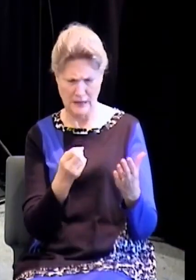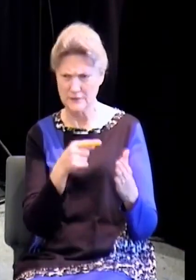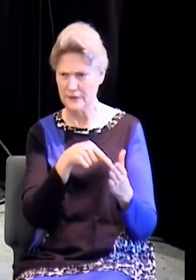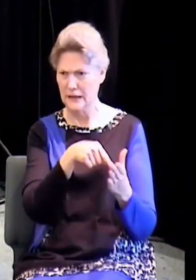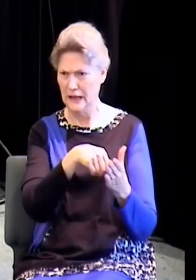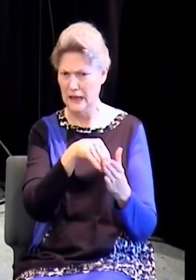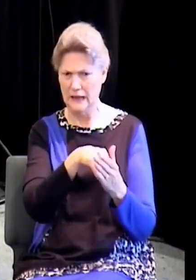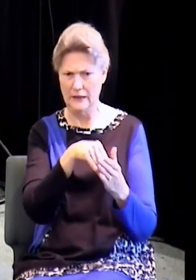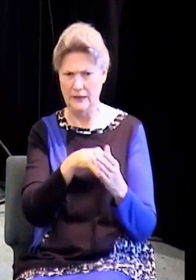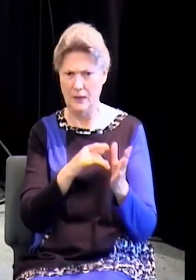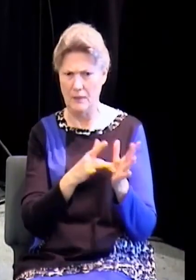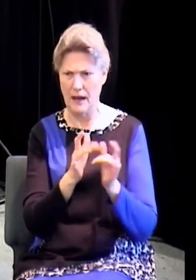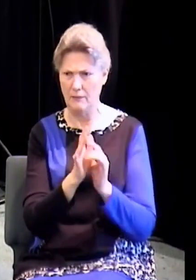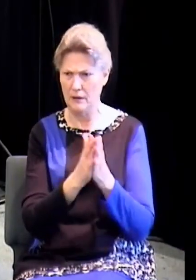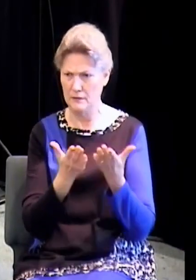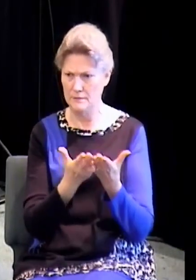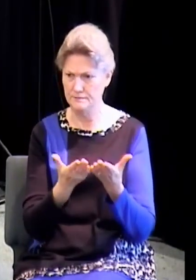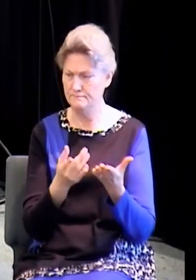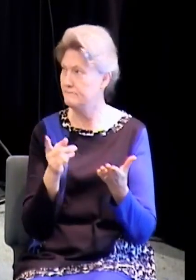You get one of those big letter editions and they're like this thick.